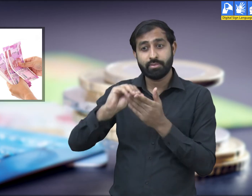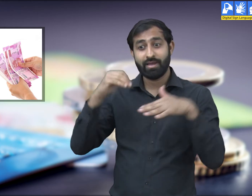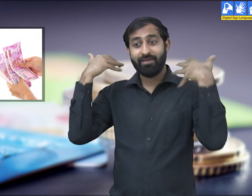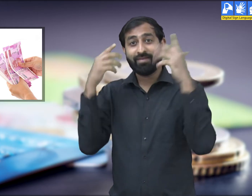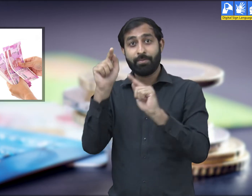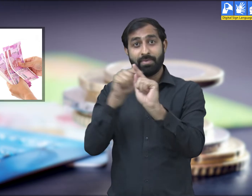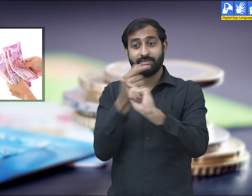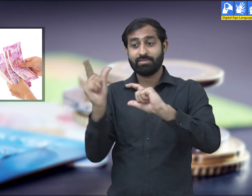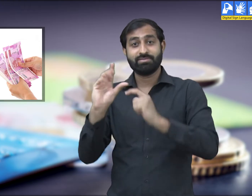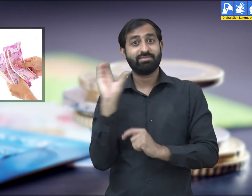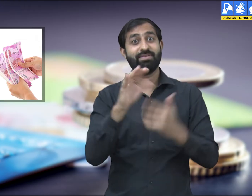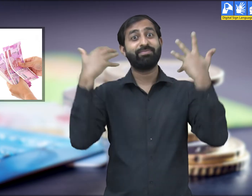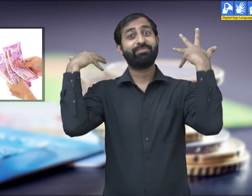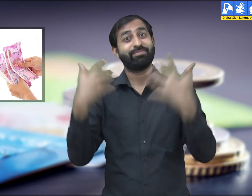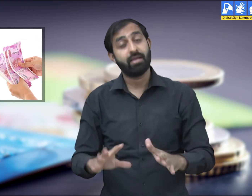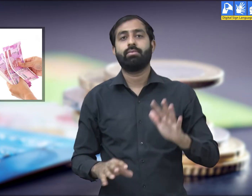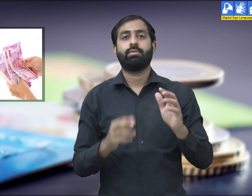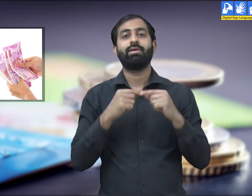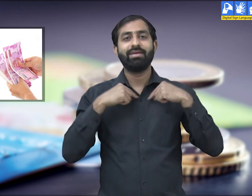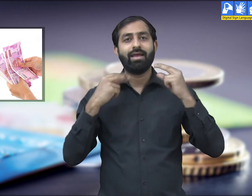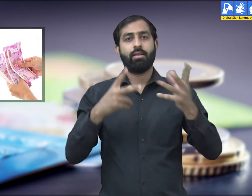asset held as collateral is returned to the borrower.